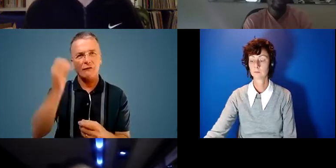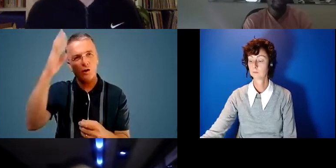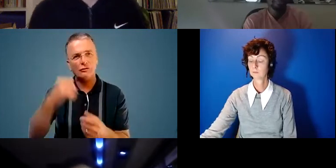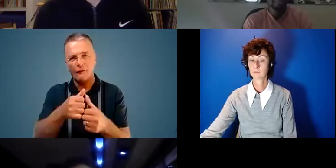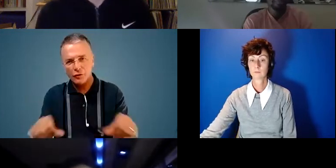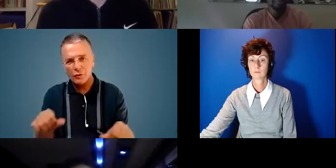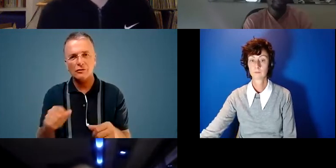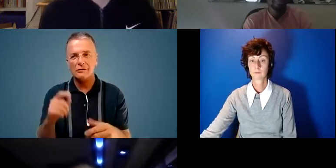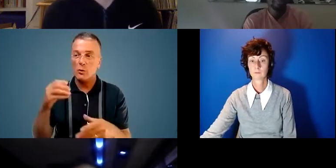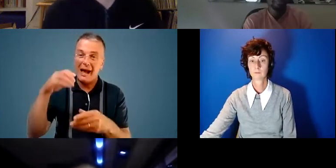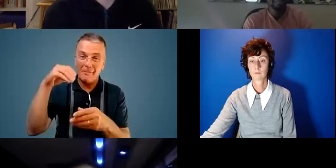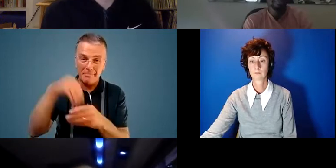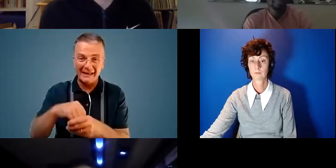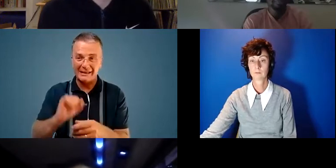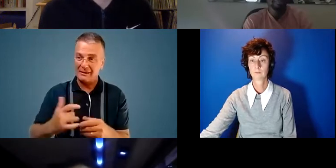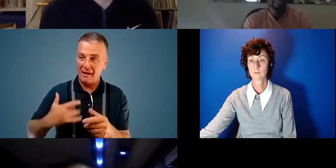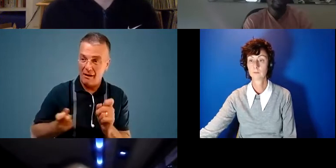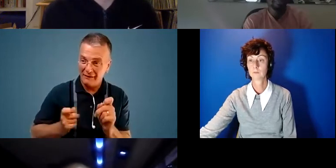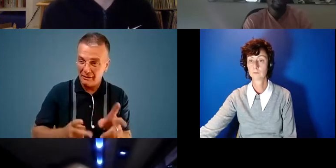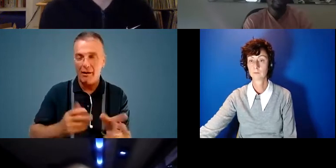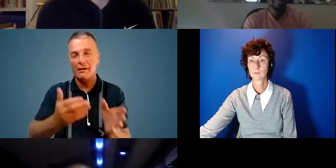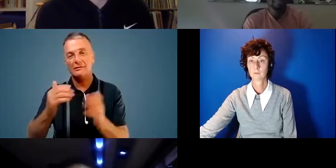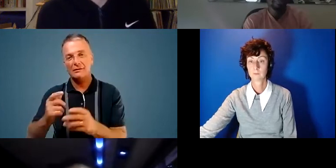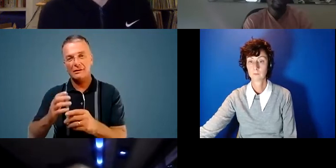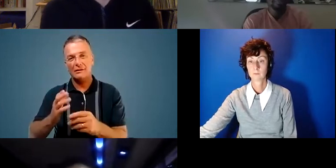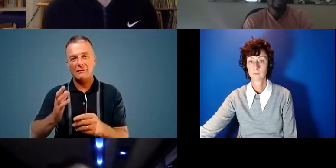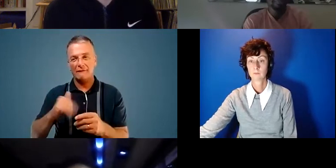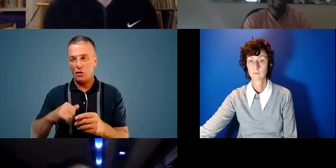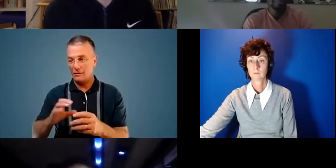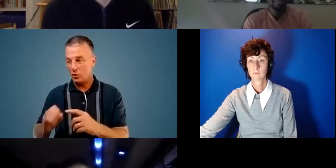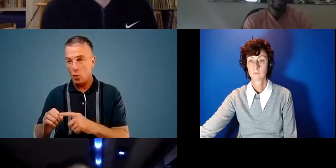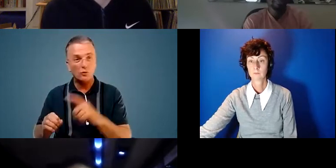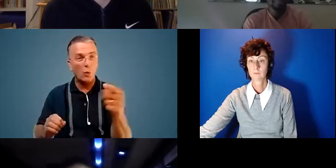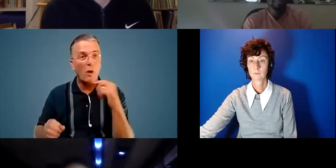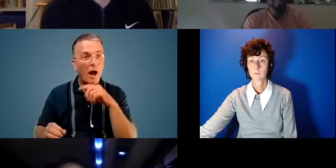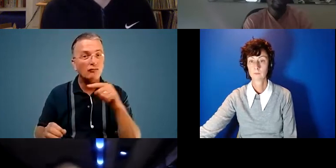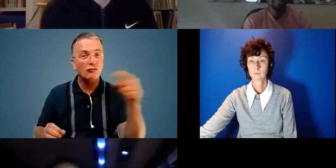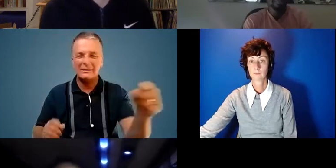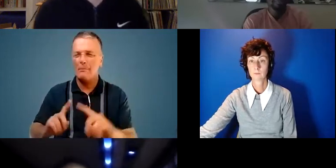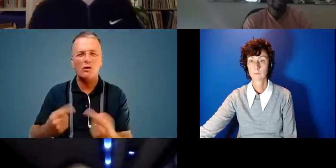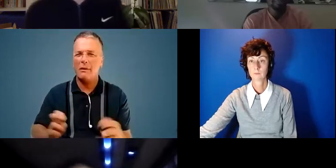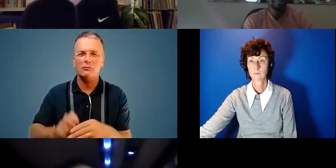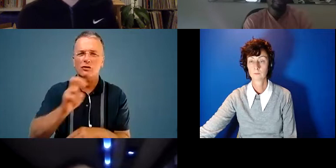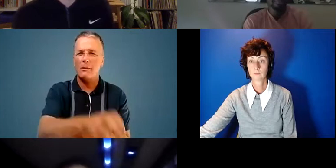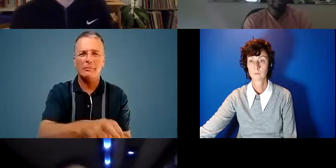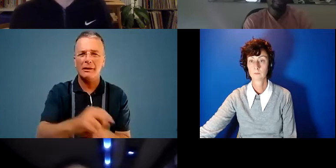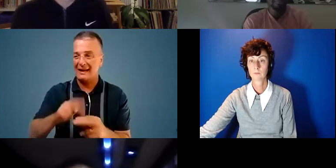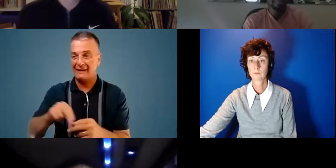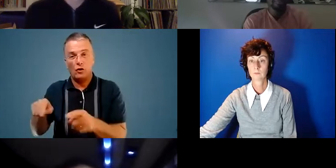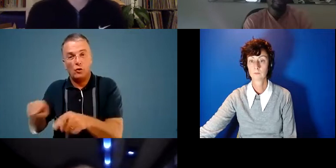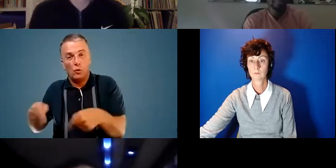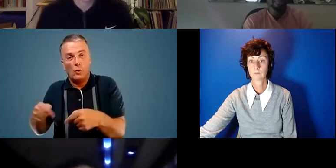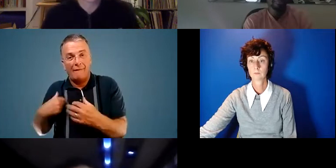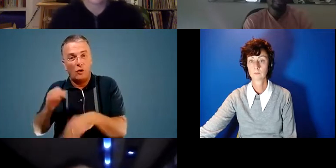to be able to embed that into like their lifestyle so go straight from there's a hundred that way it's just impossible when if you're not someone who even actually